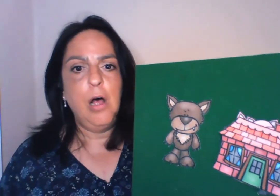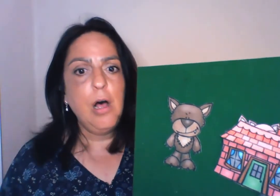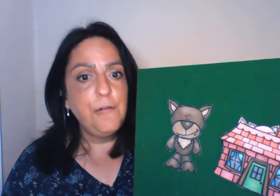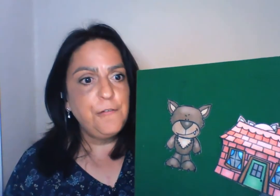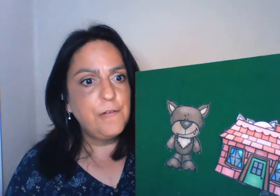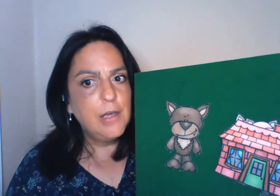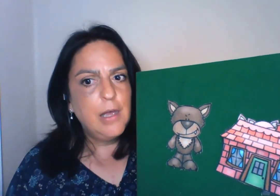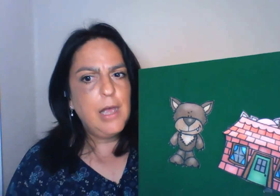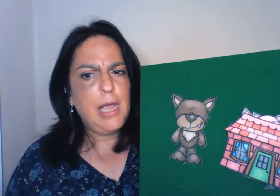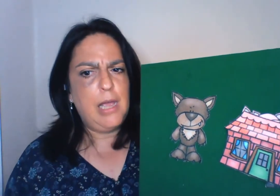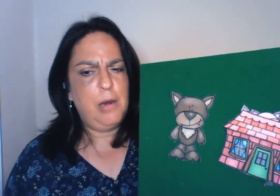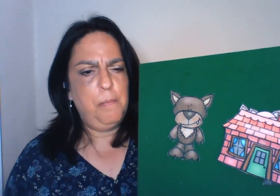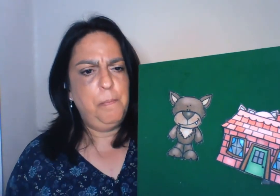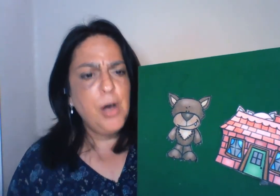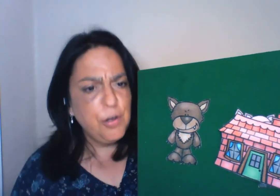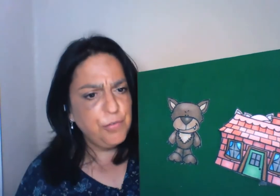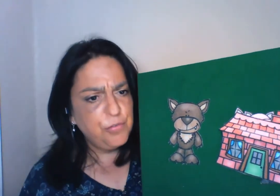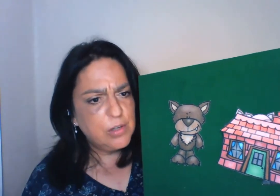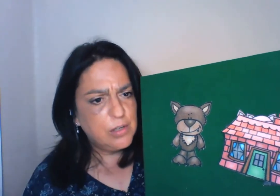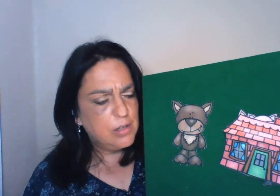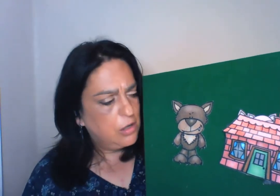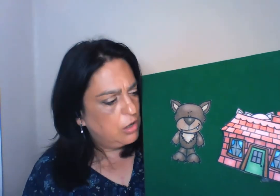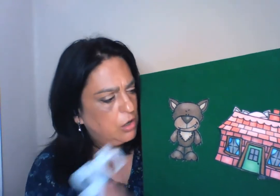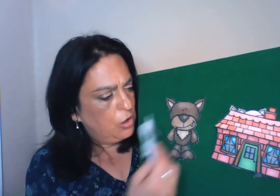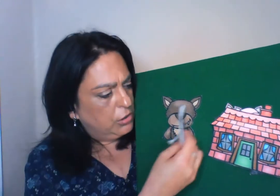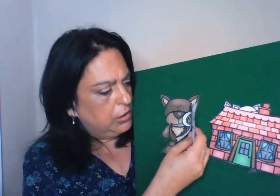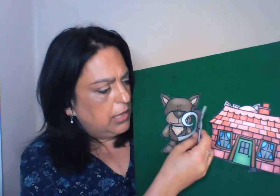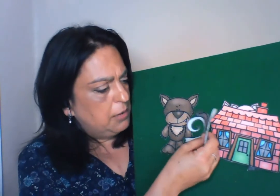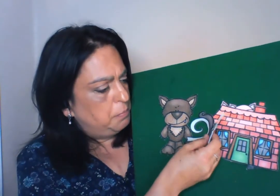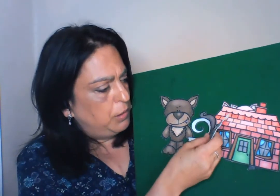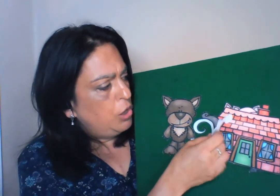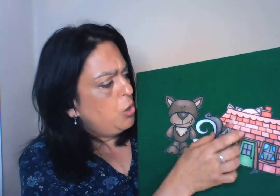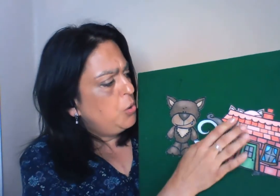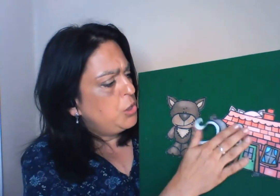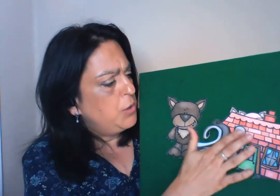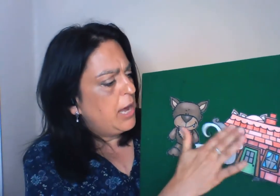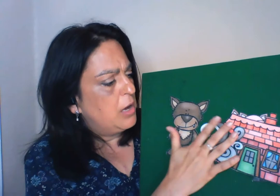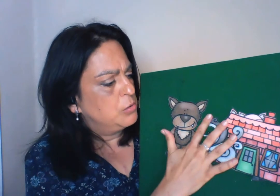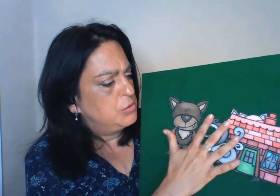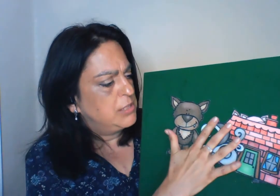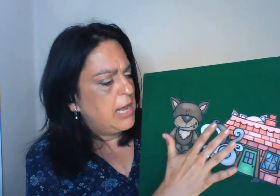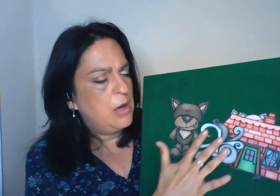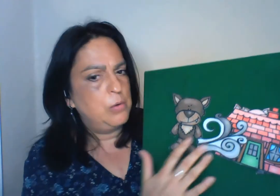huff and puff until I blow your house down.